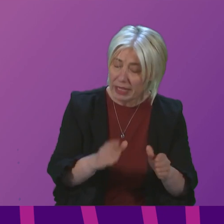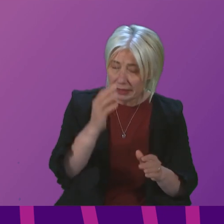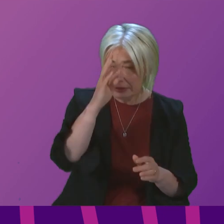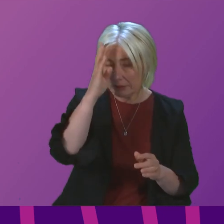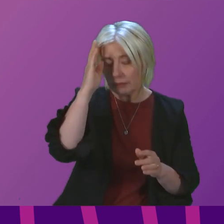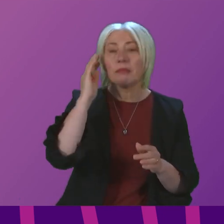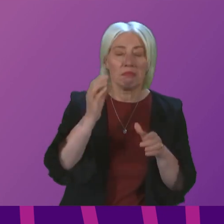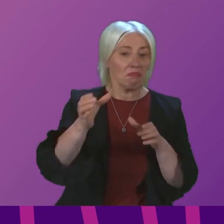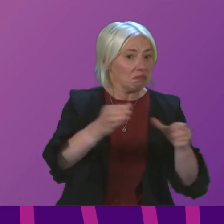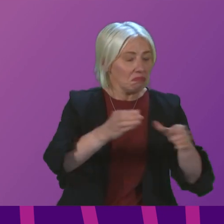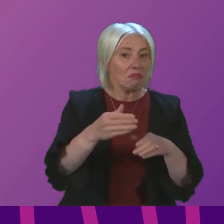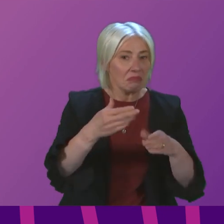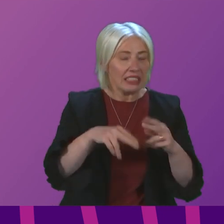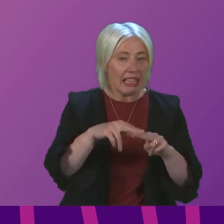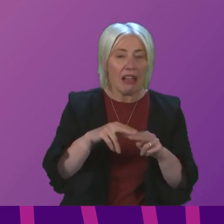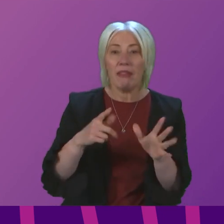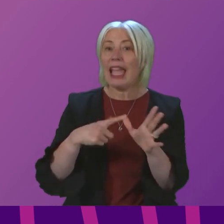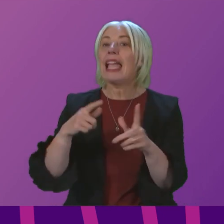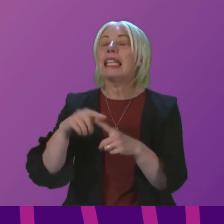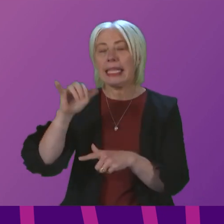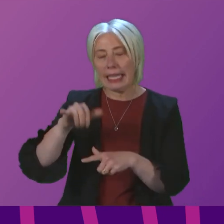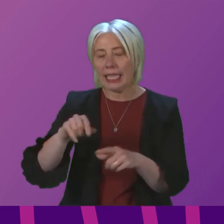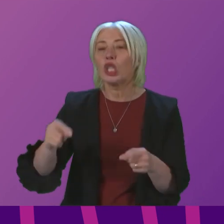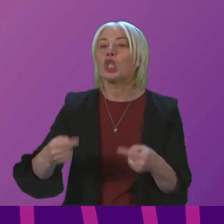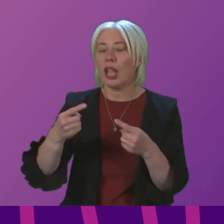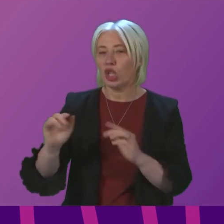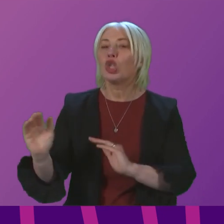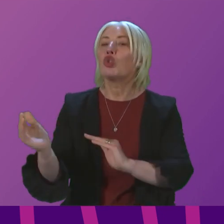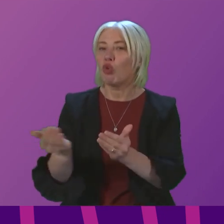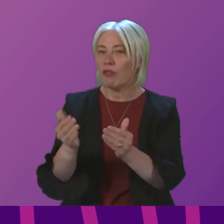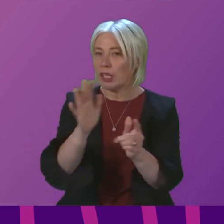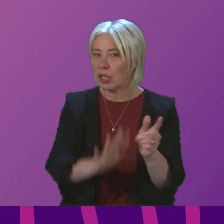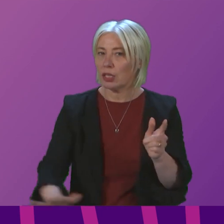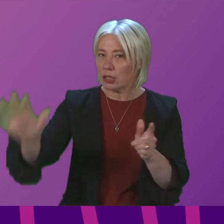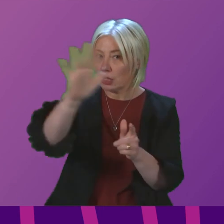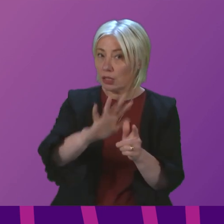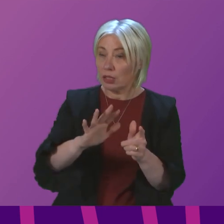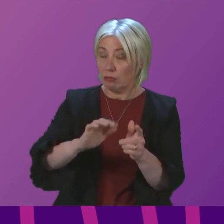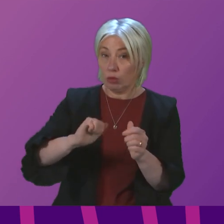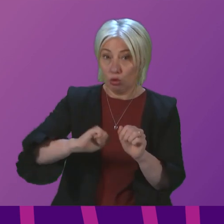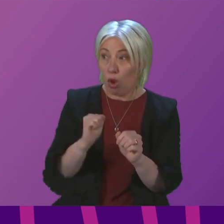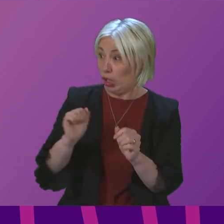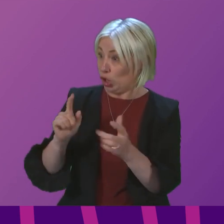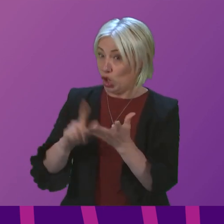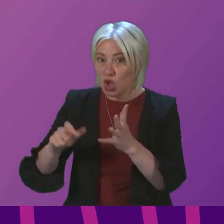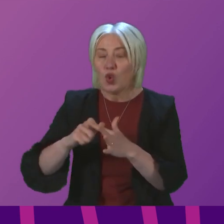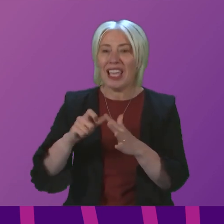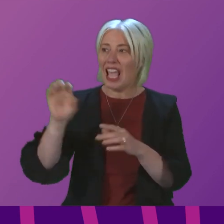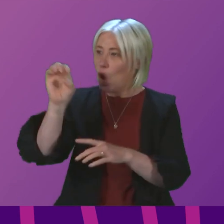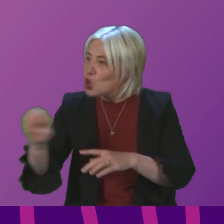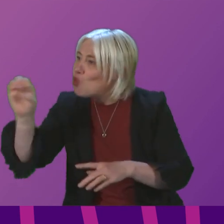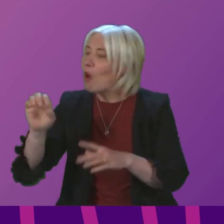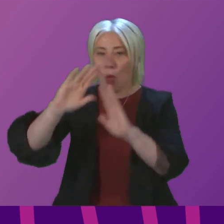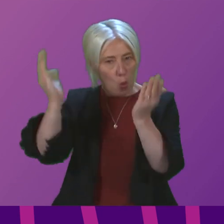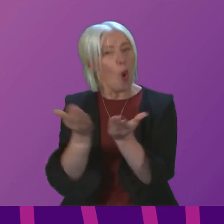employing people. A&E challenges for A&E services across the whole of the UK, Europe, the world, but A